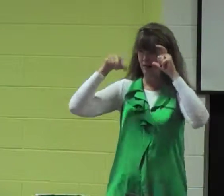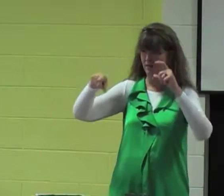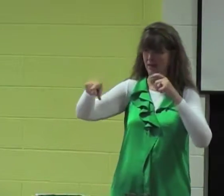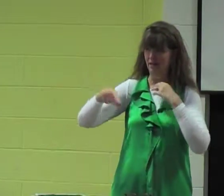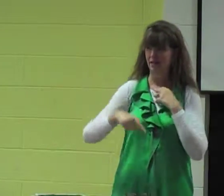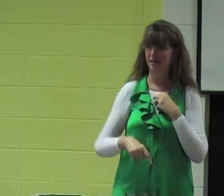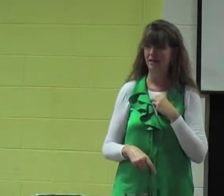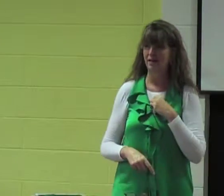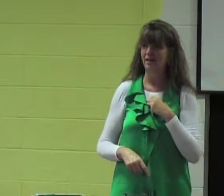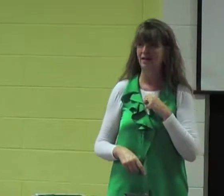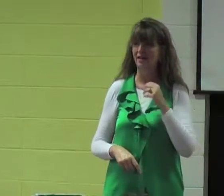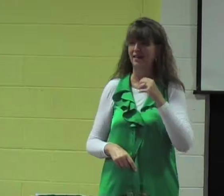Is that why you're going to play?